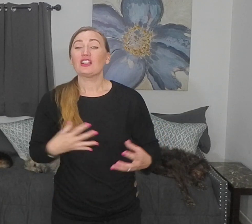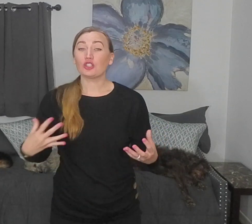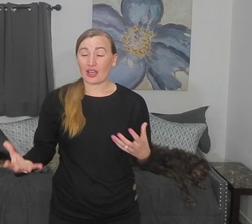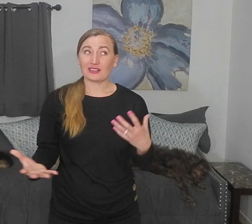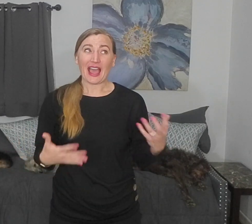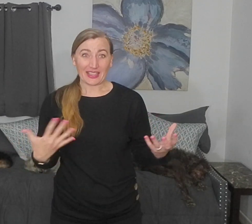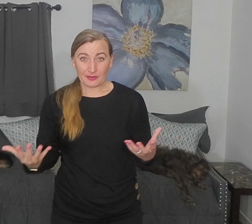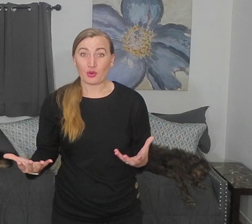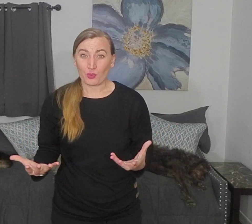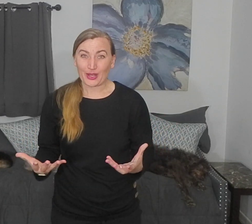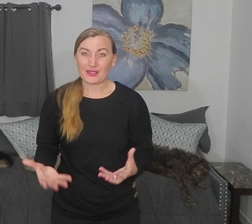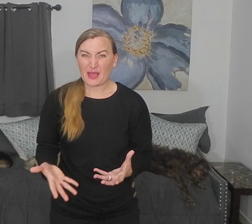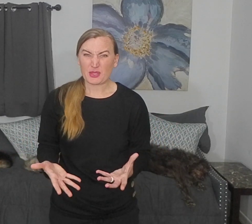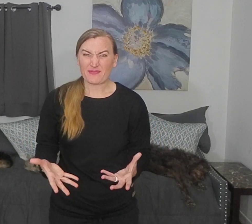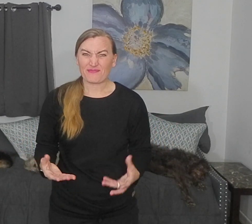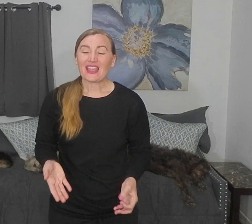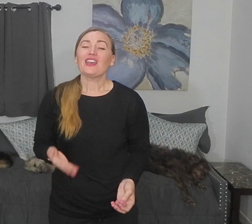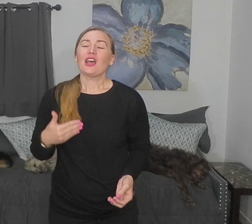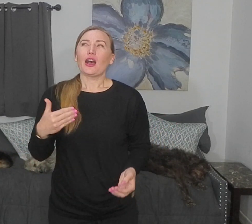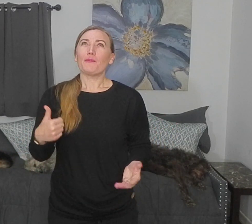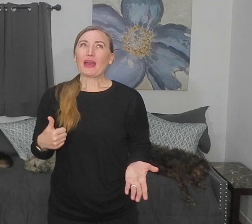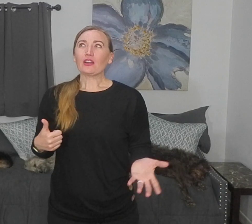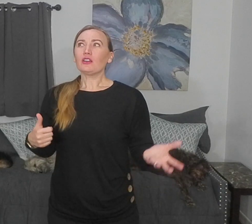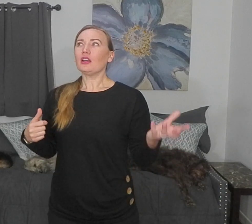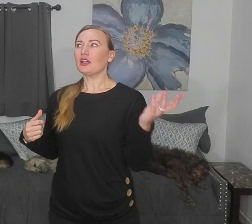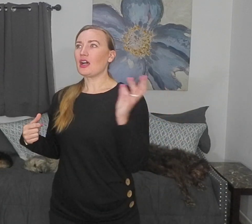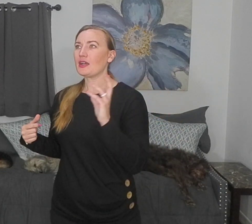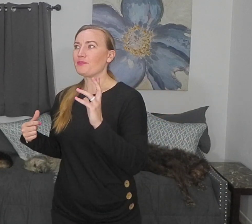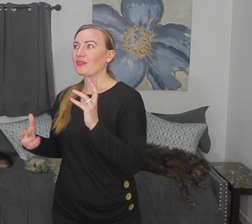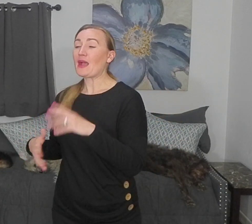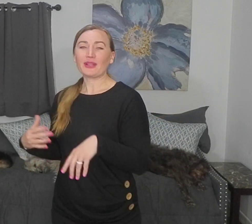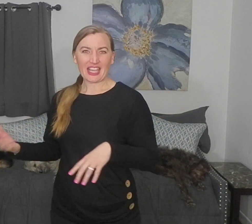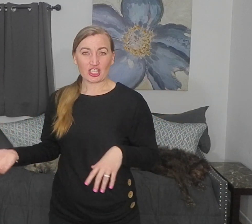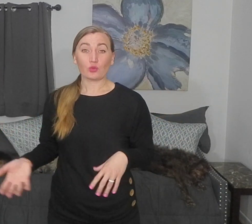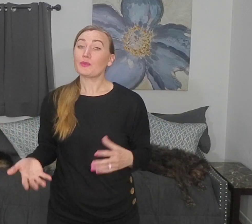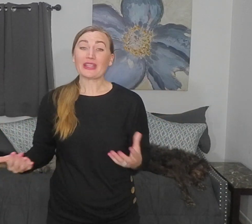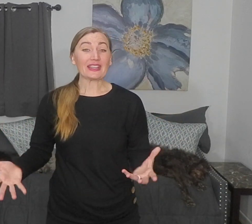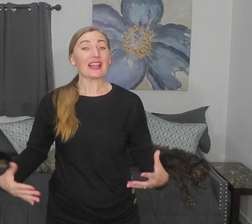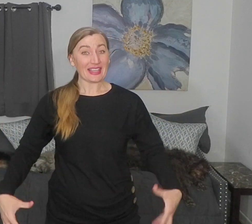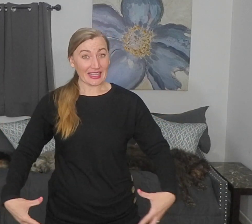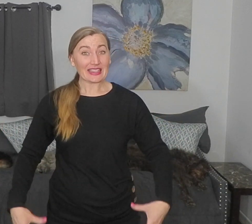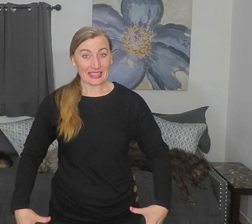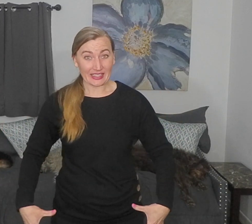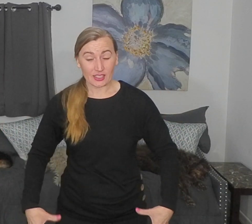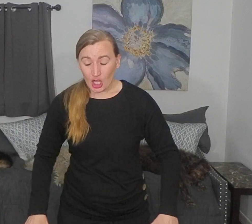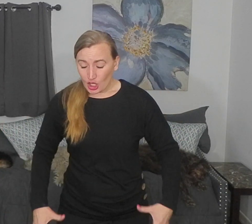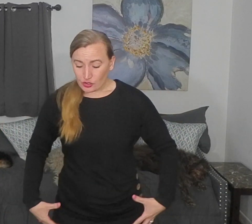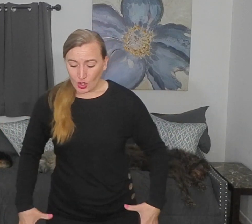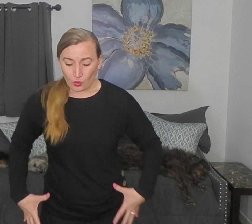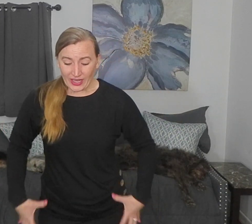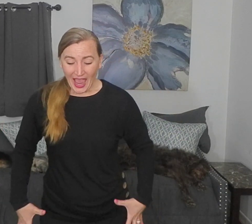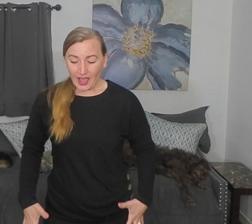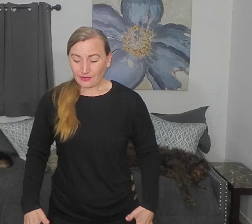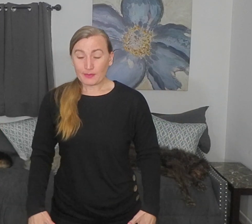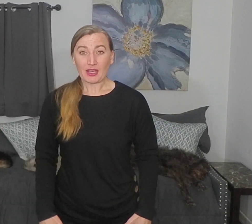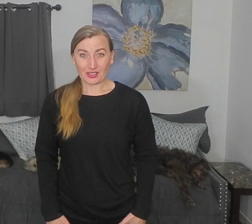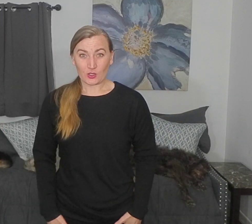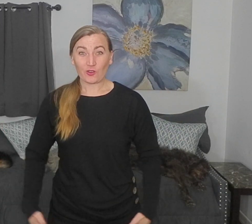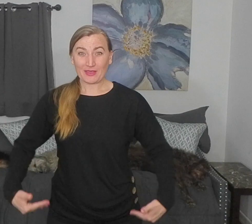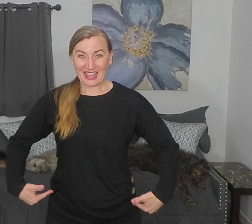a lacking proprioception. A better application would be like in the knees. So we have the muscles from the